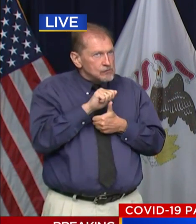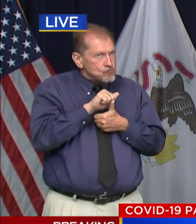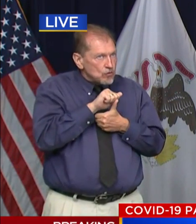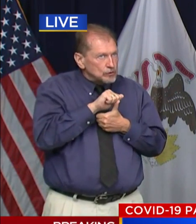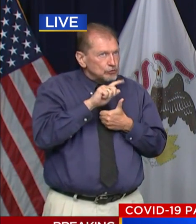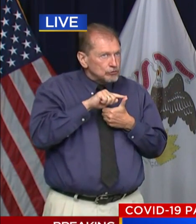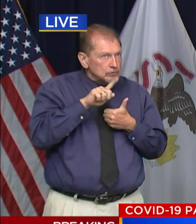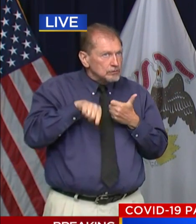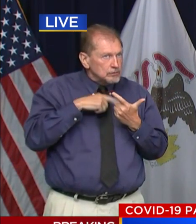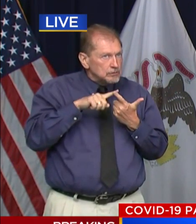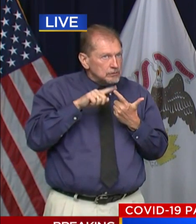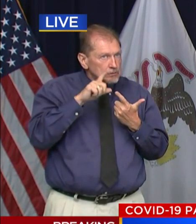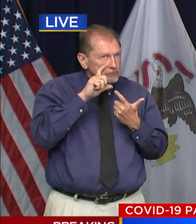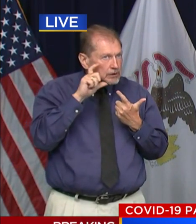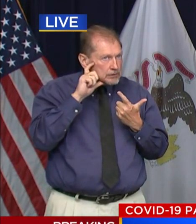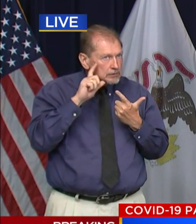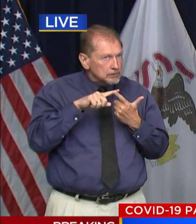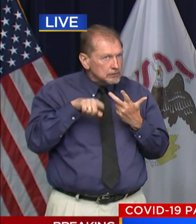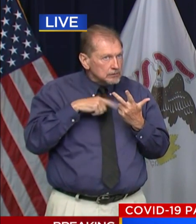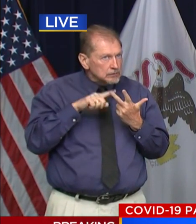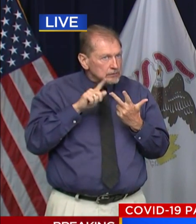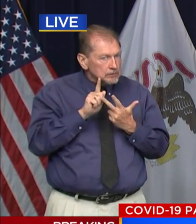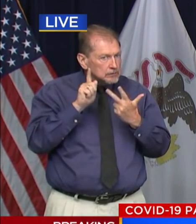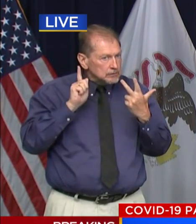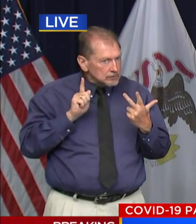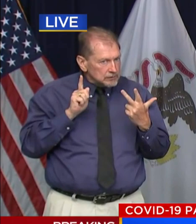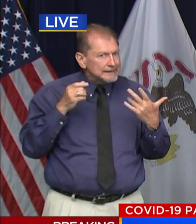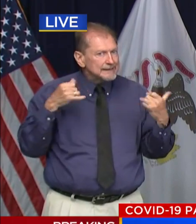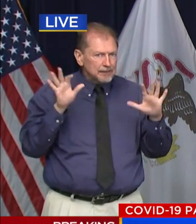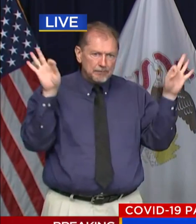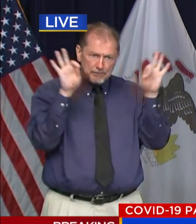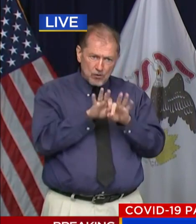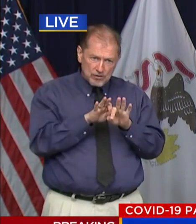washing, masking up, and social distancing. Thank you so much for your time. Now